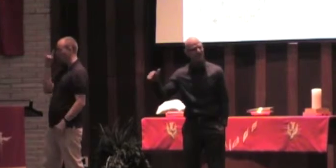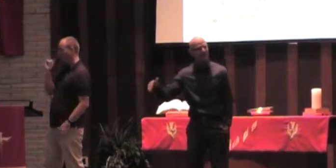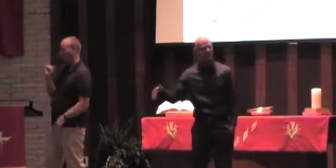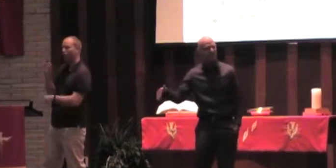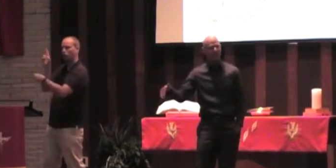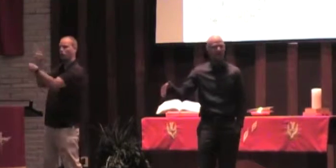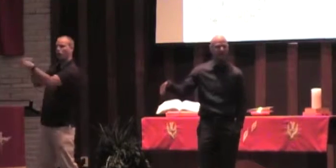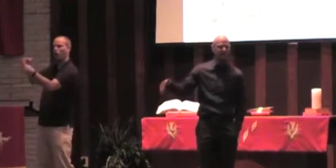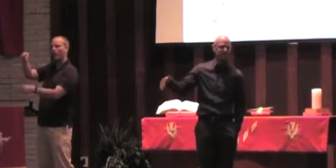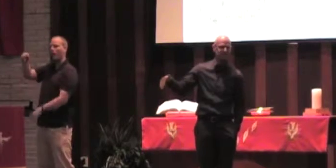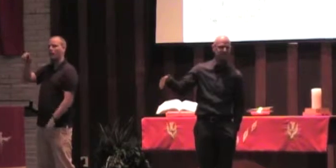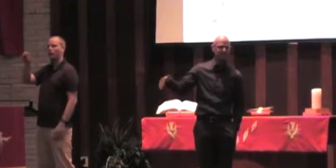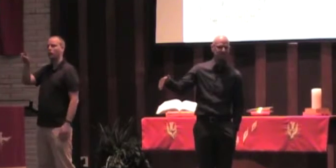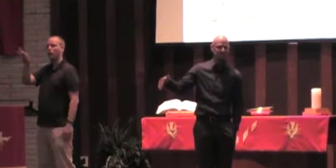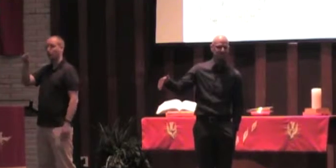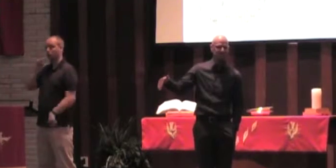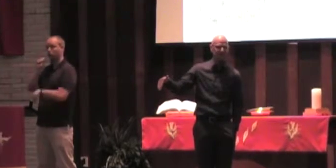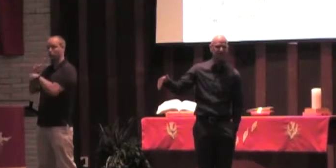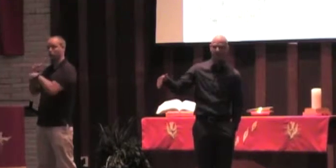and this was the god of their city.